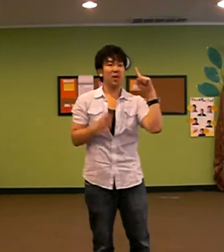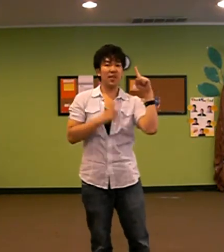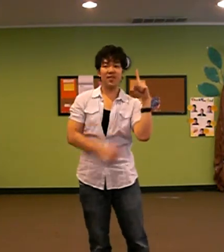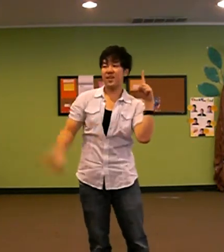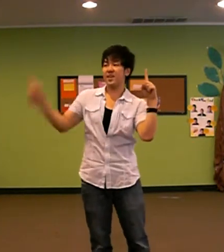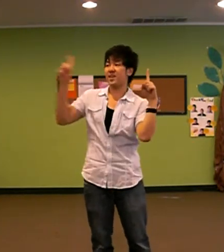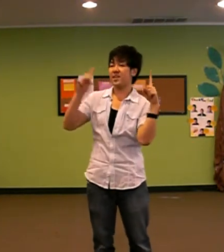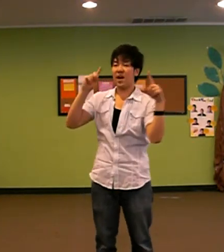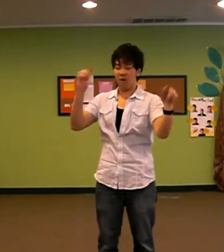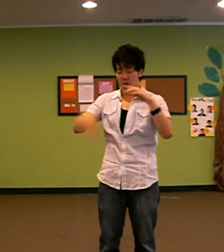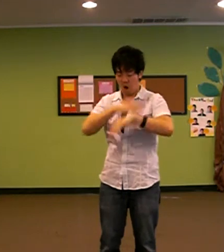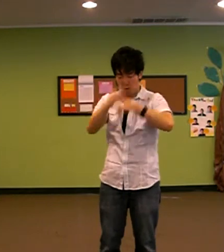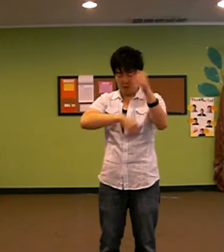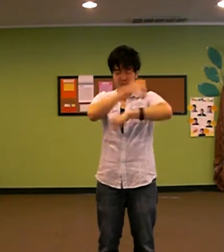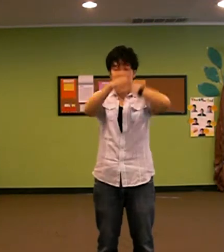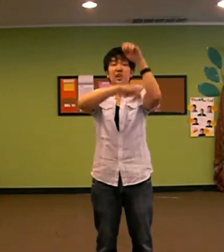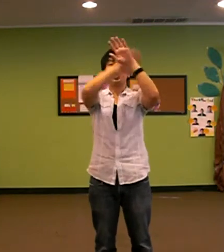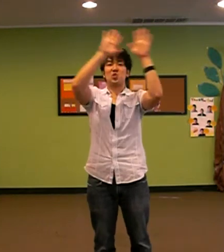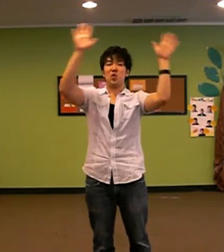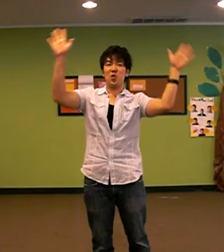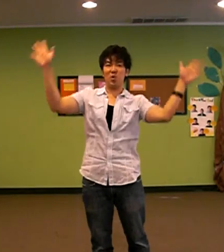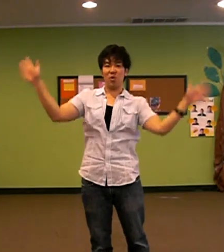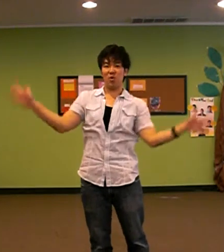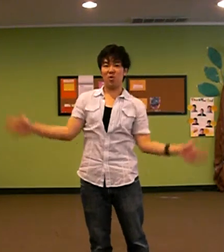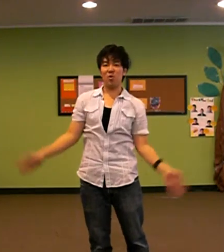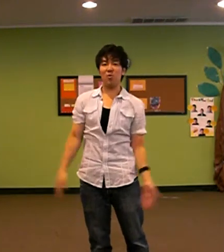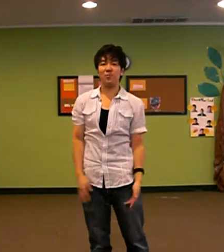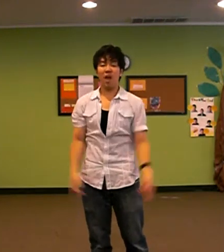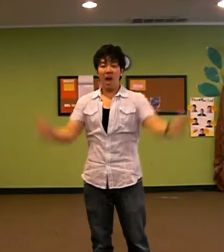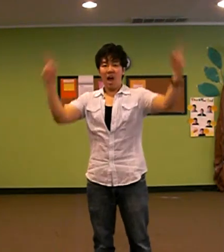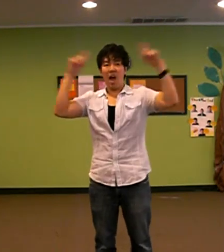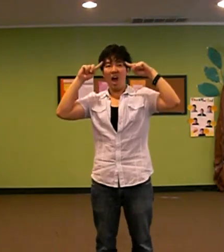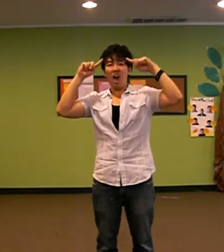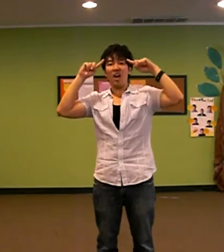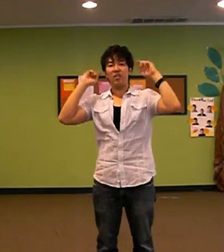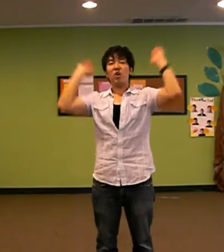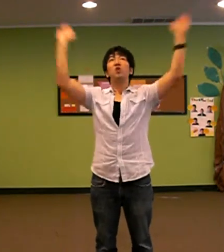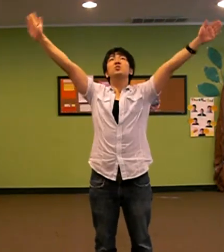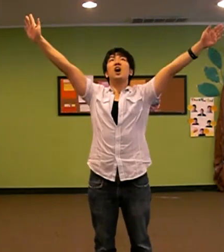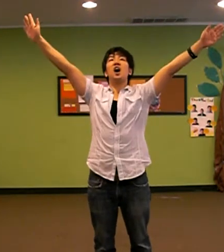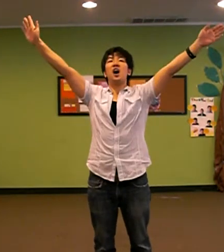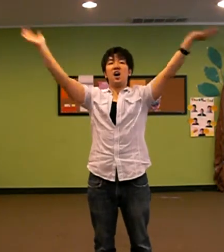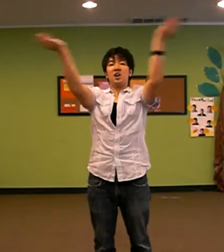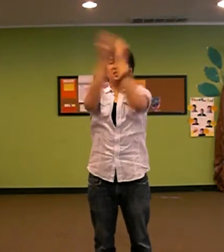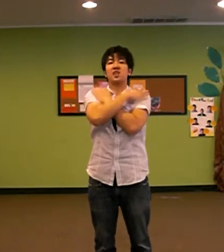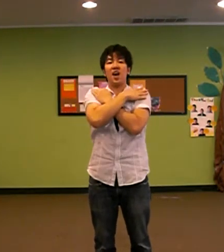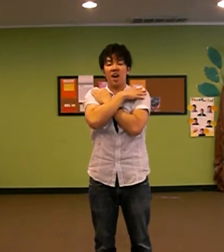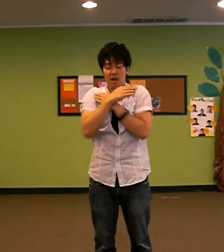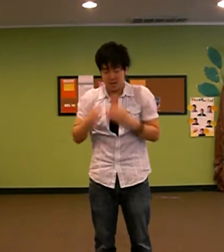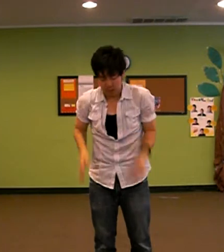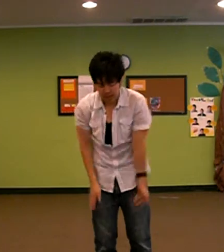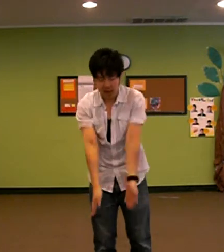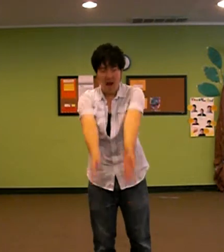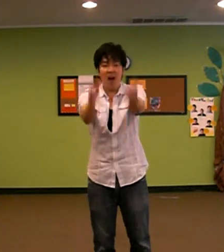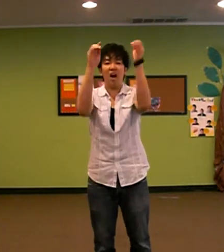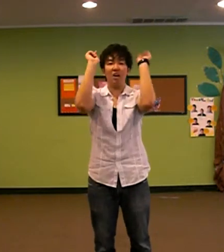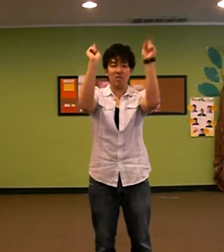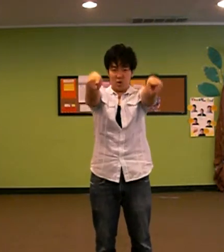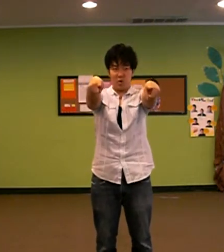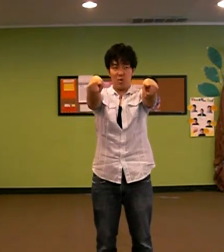one thing that will always be true, I know God cares about you,